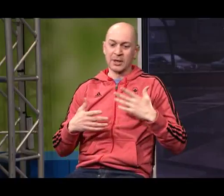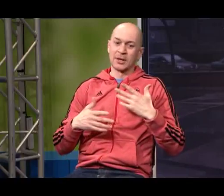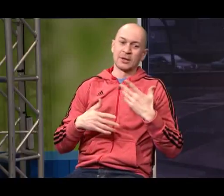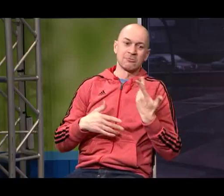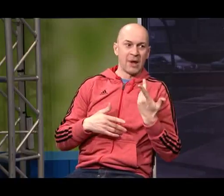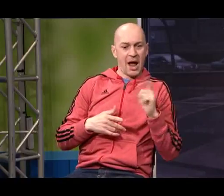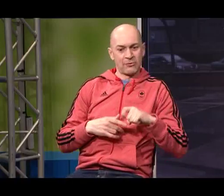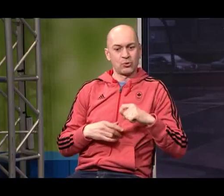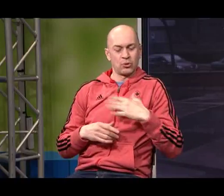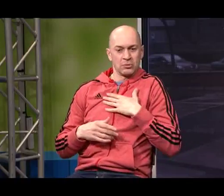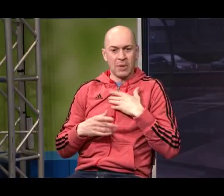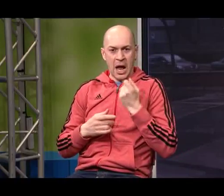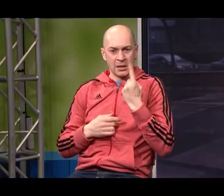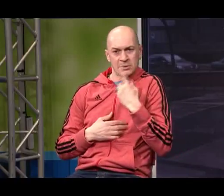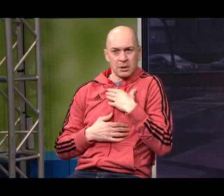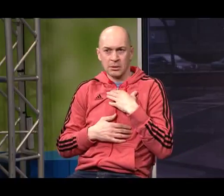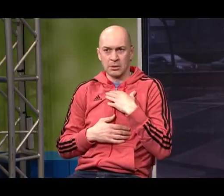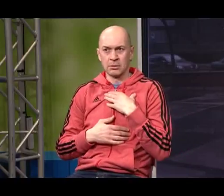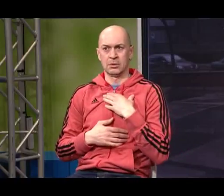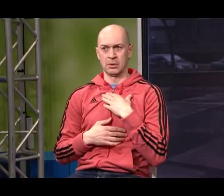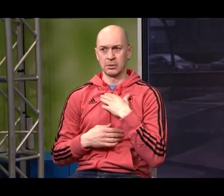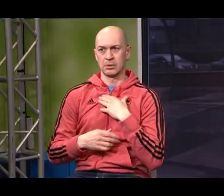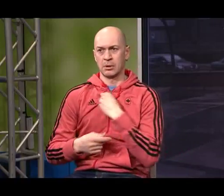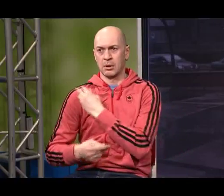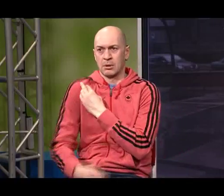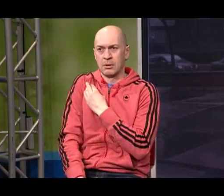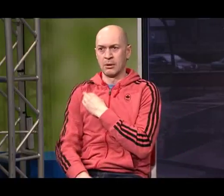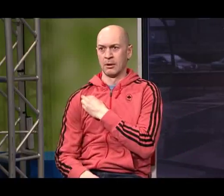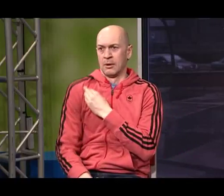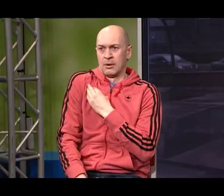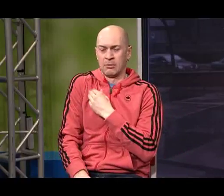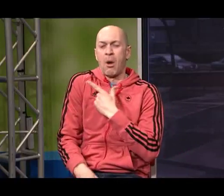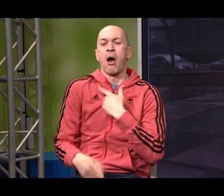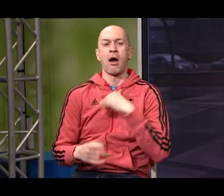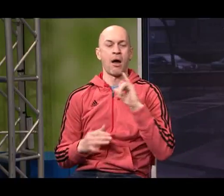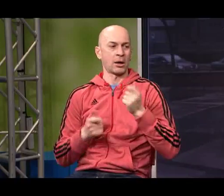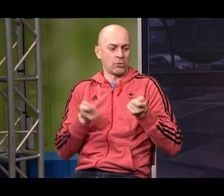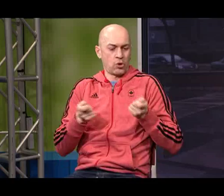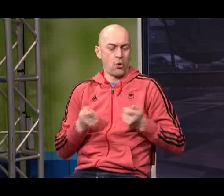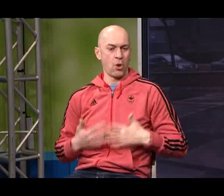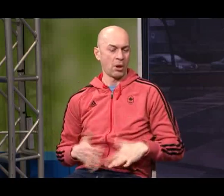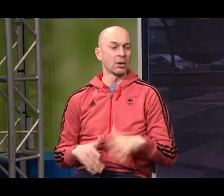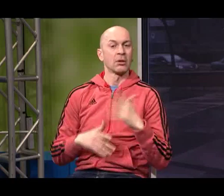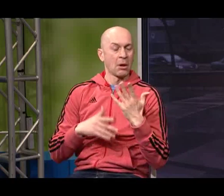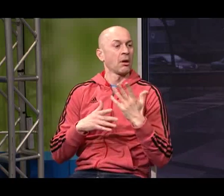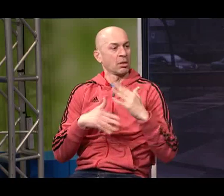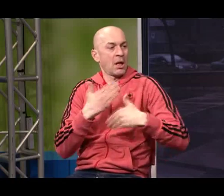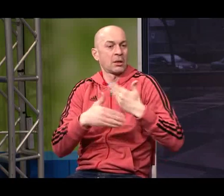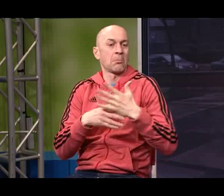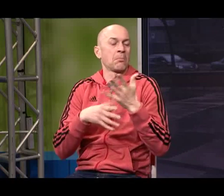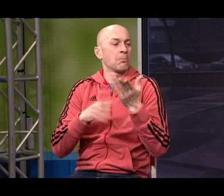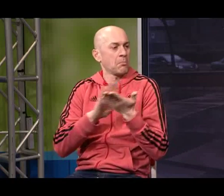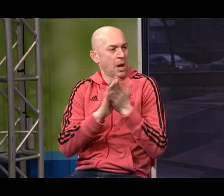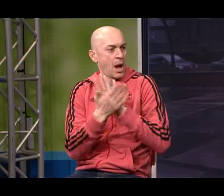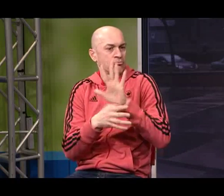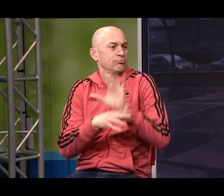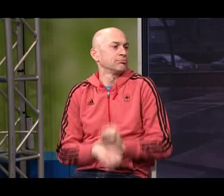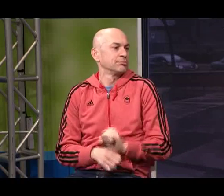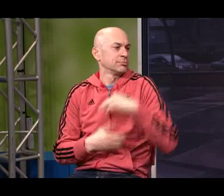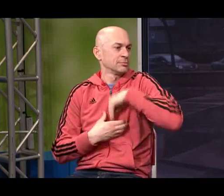time Because your body mechanics are such that you have to get to know them And use them in